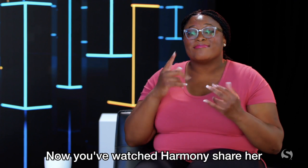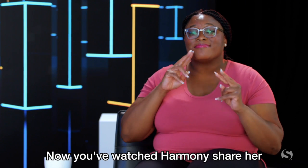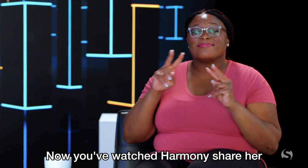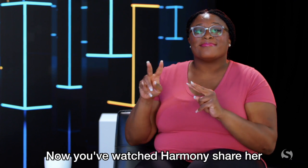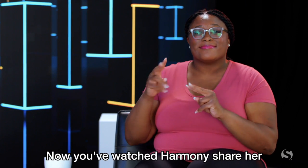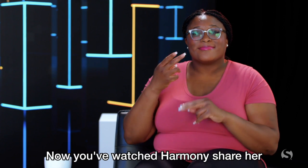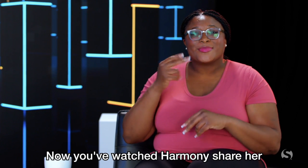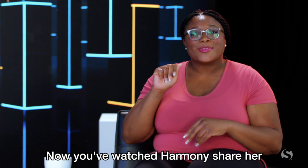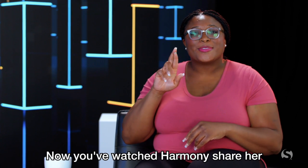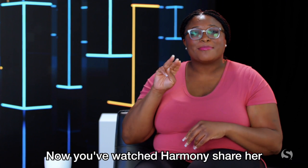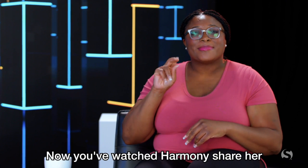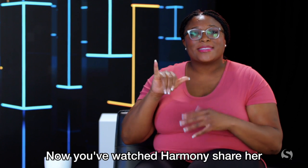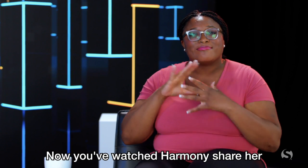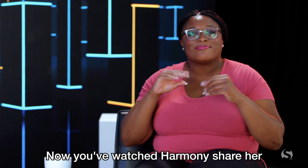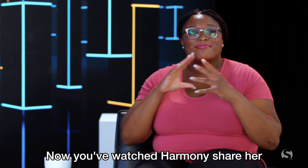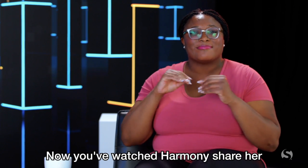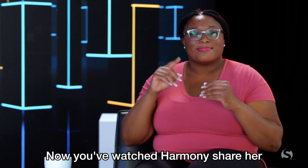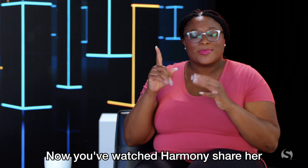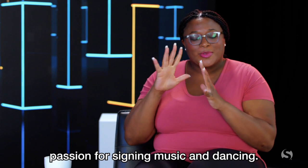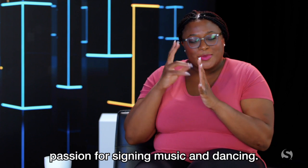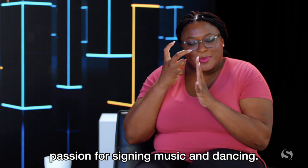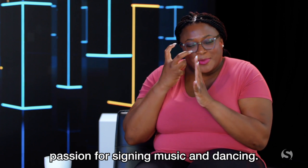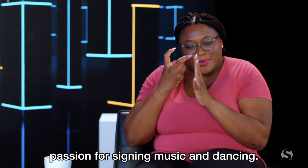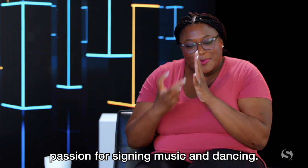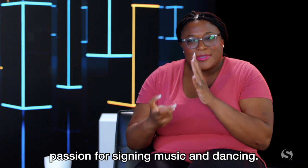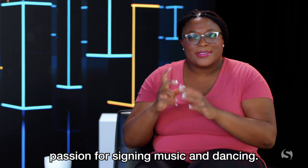Now you've watched Harmony share her passion for signing music and dancing.